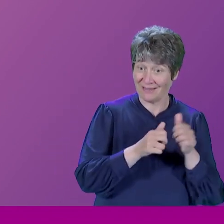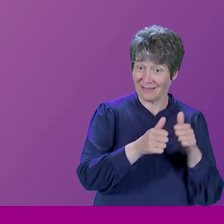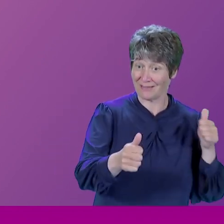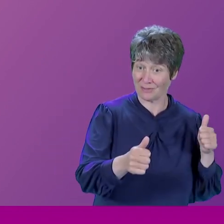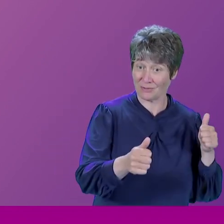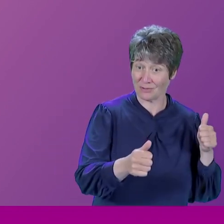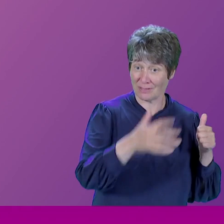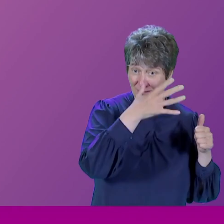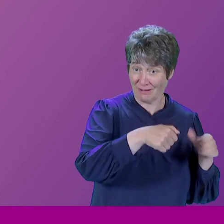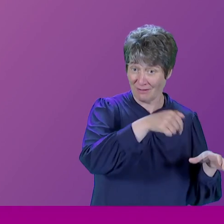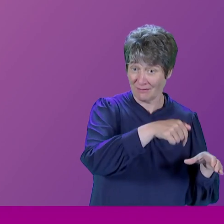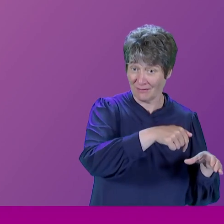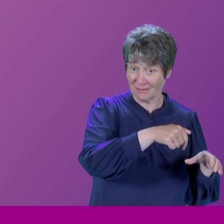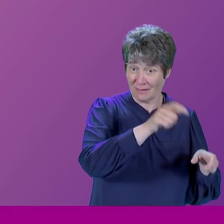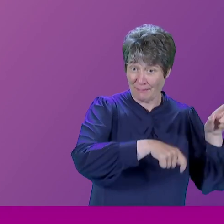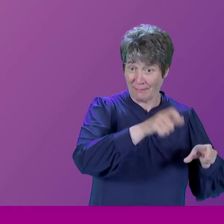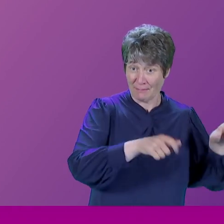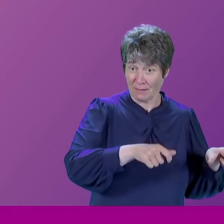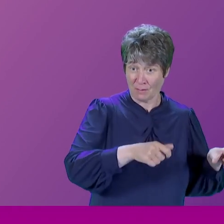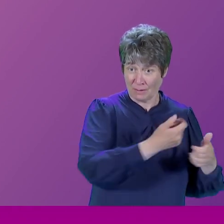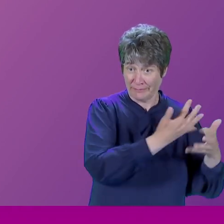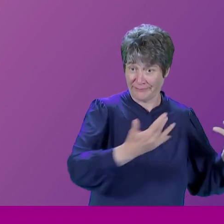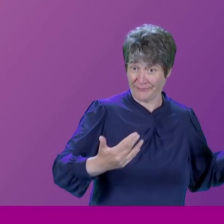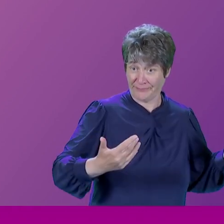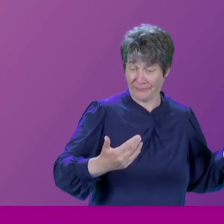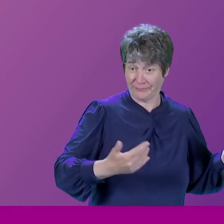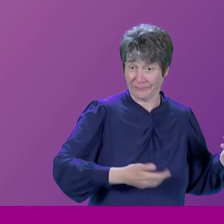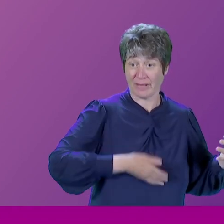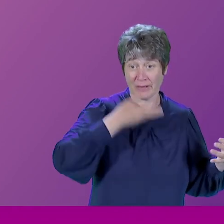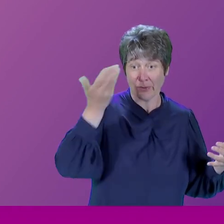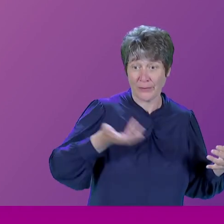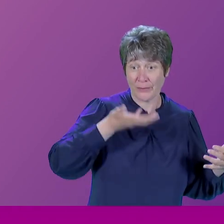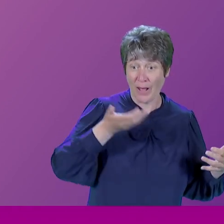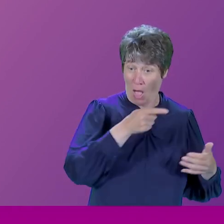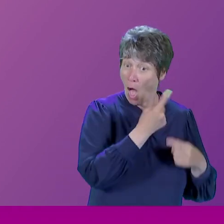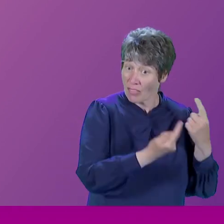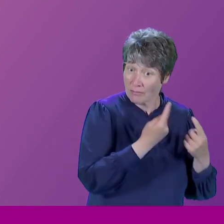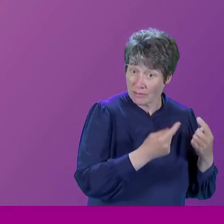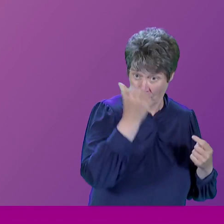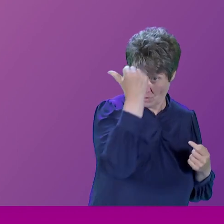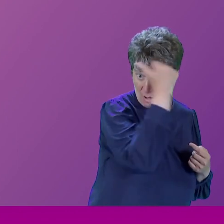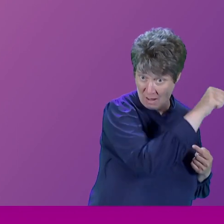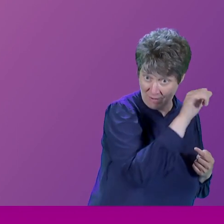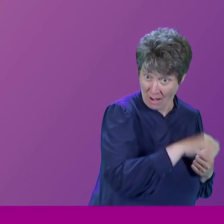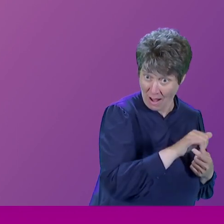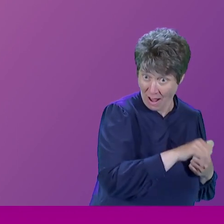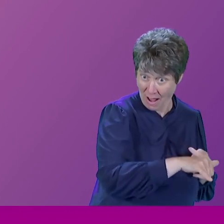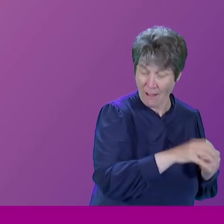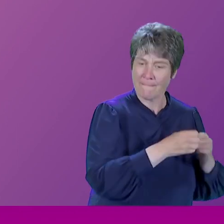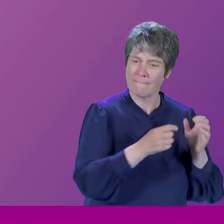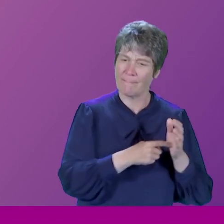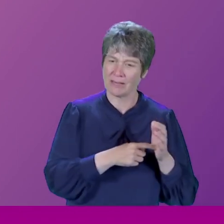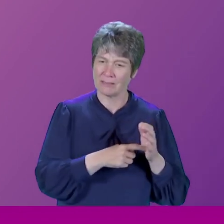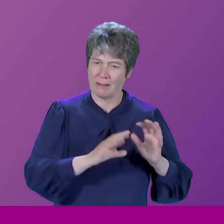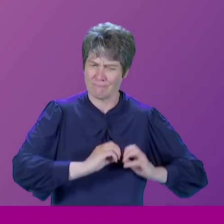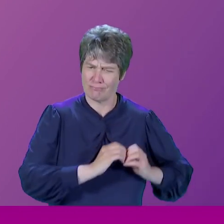you know, just use words. And, you know, and they're clever, but they don't produce anything. I mean, they